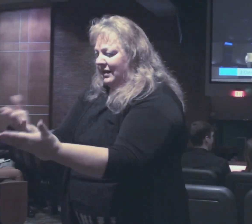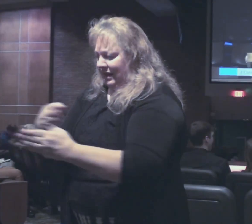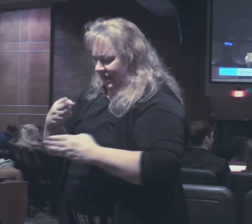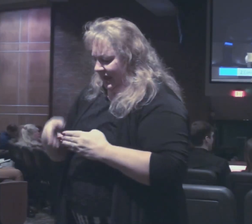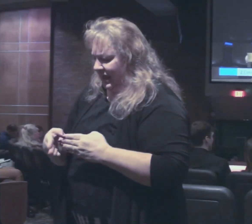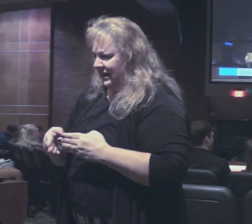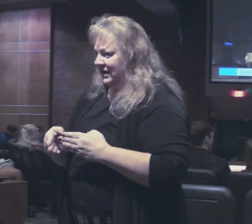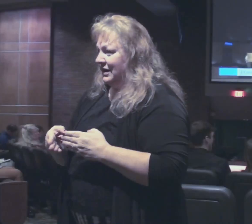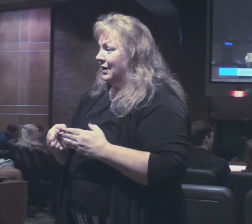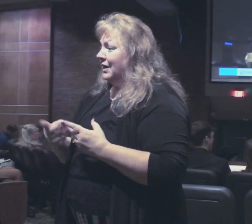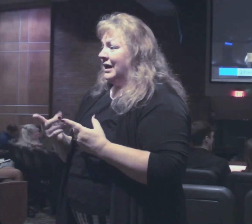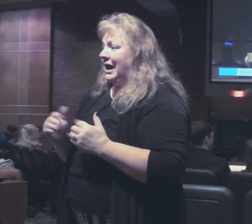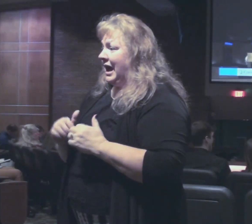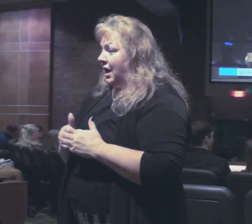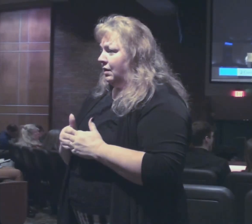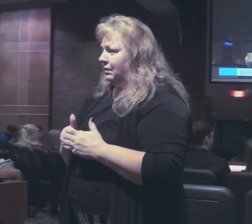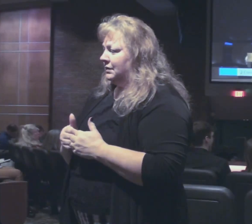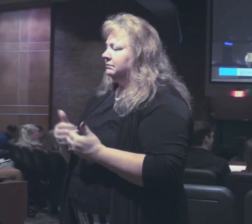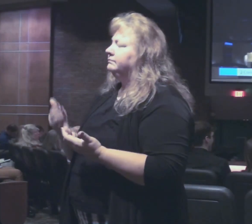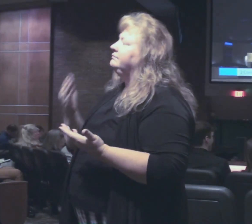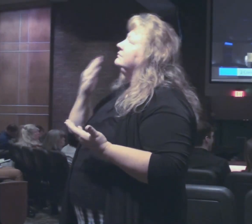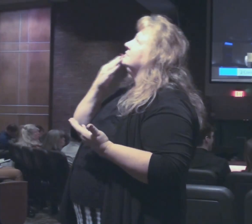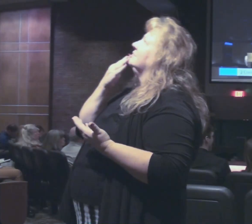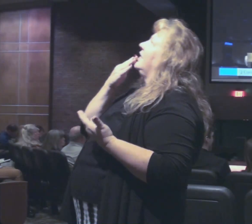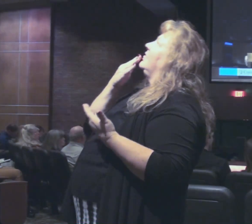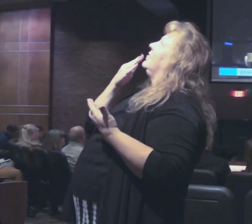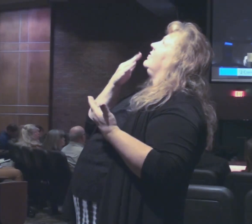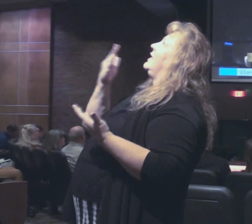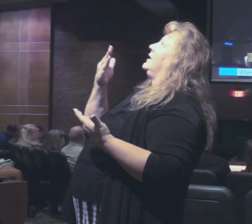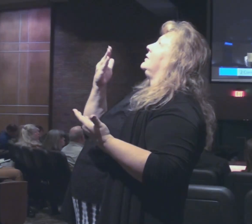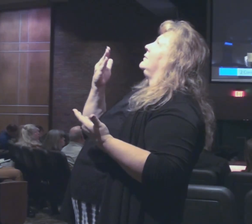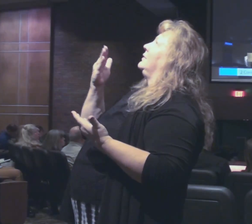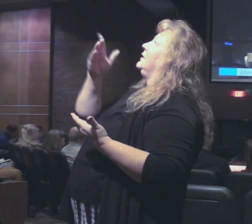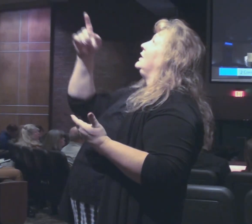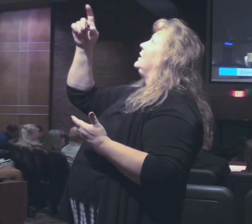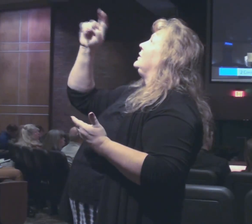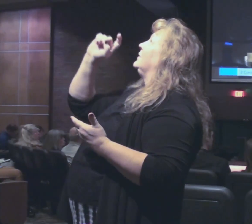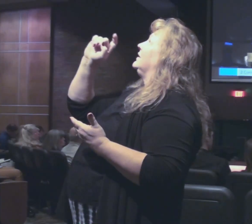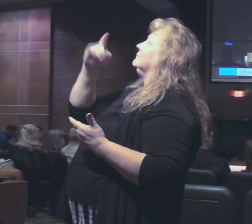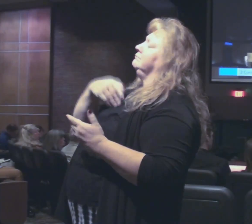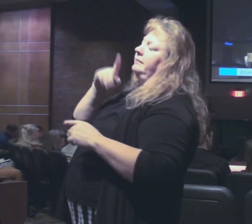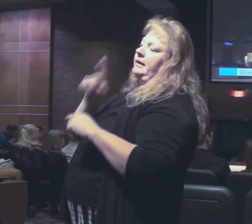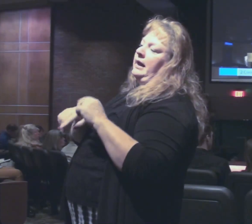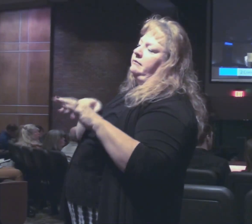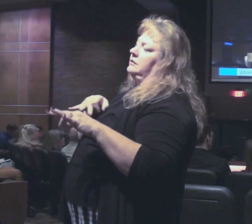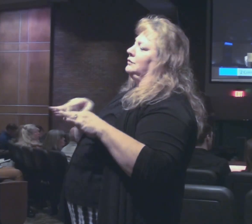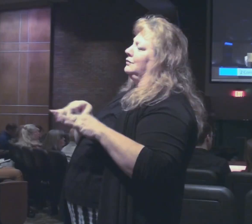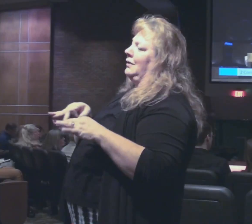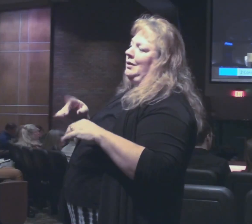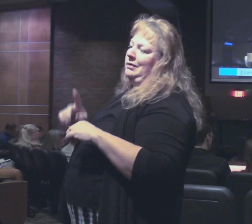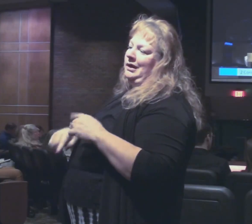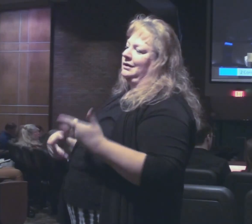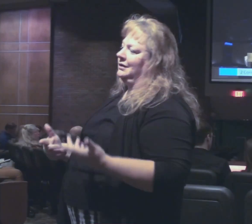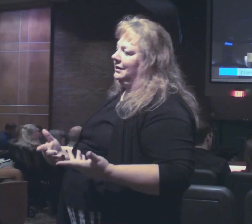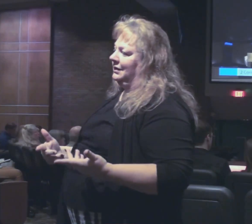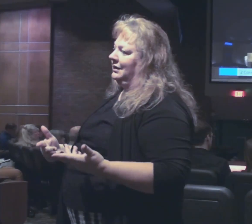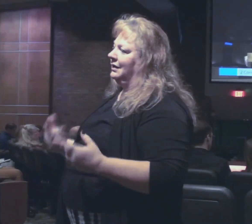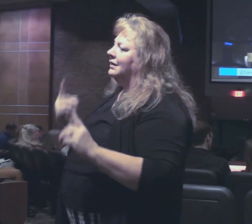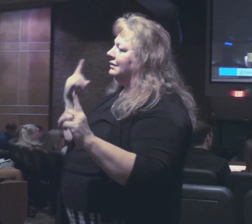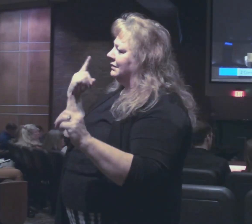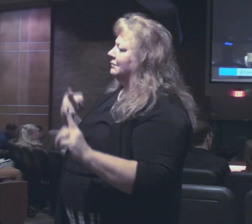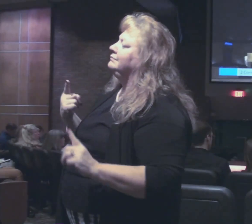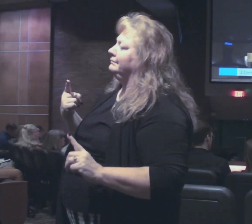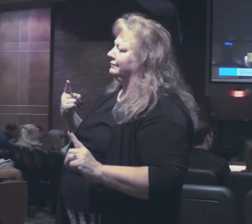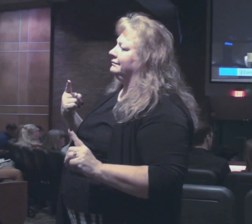thanks be to God for his indescribable gift this is what it's all about